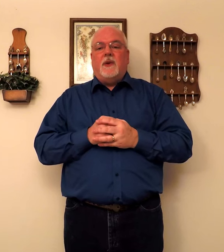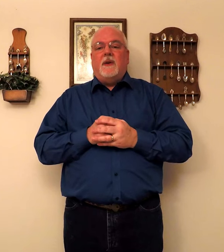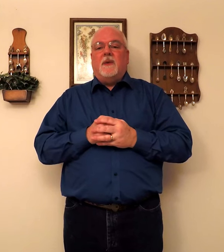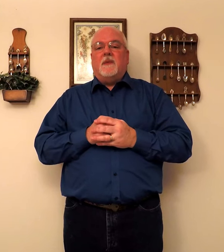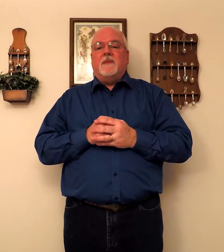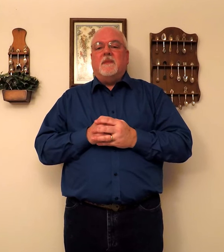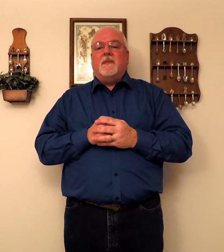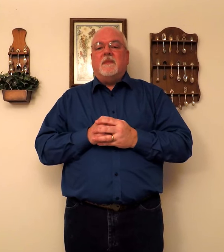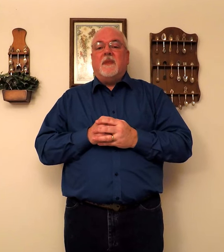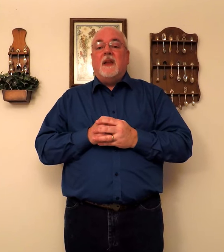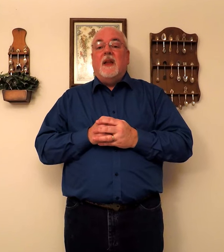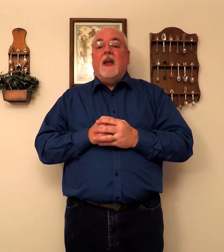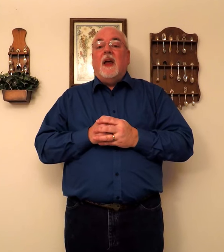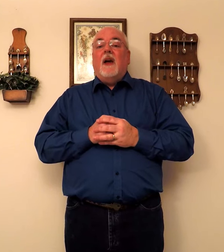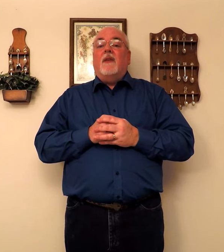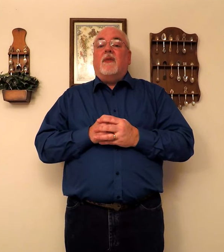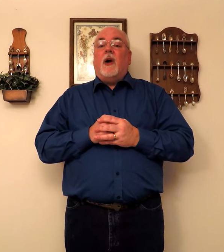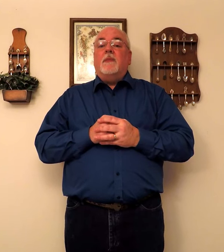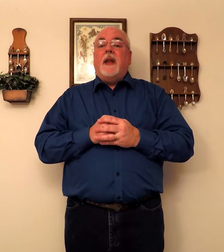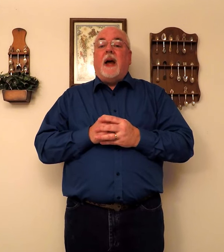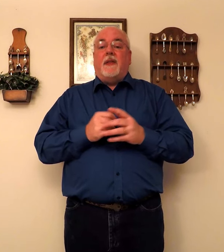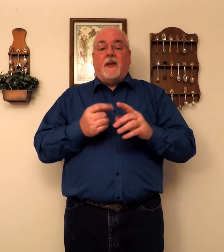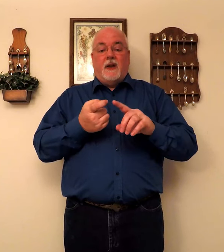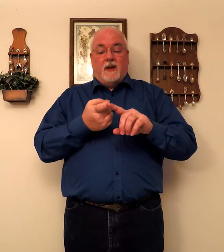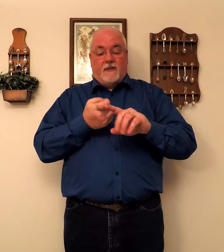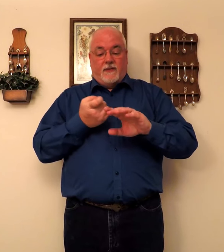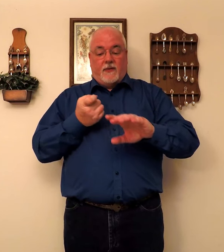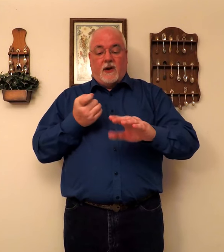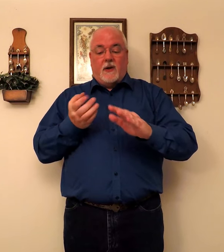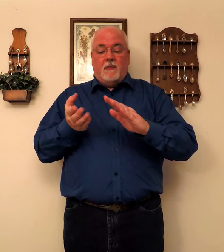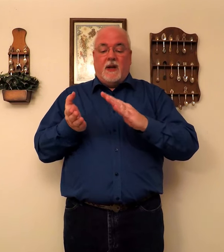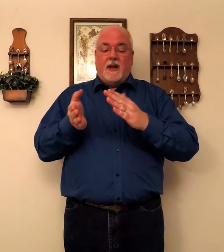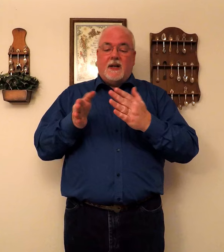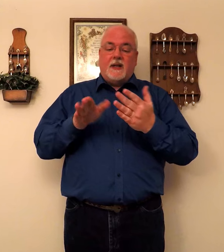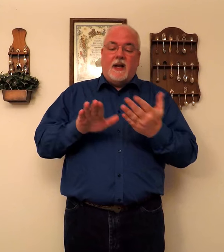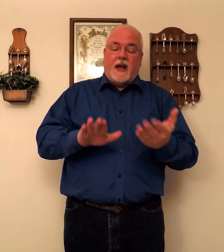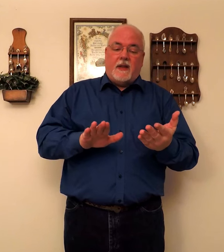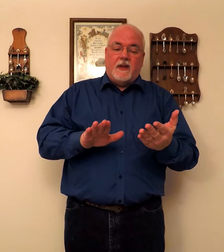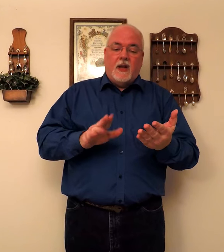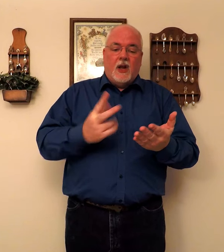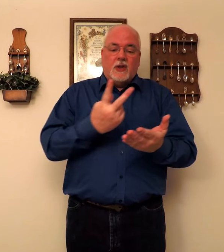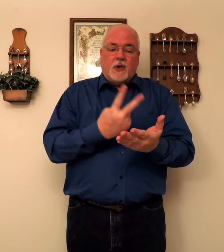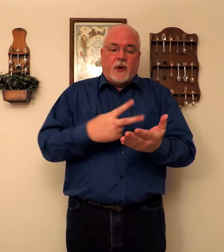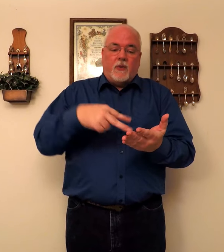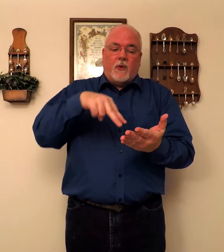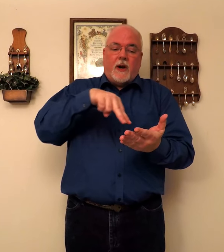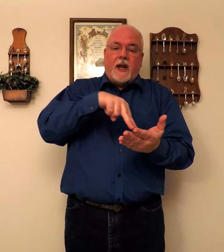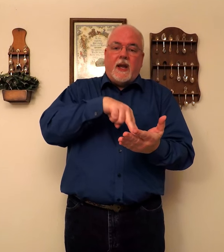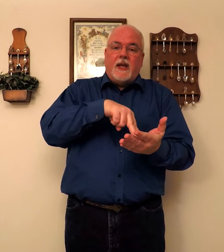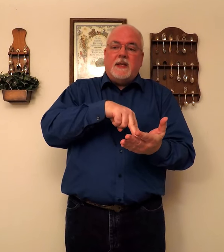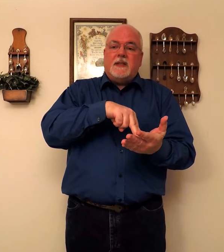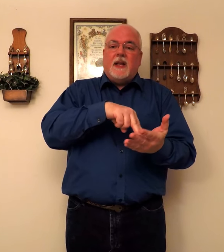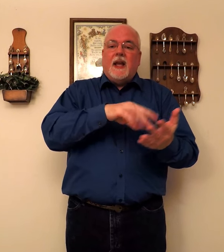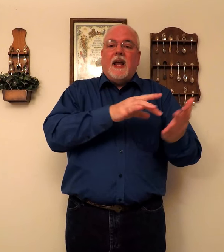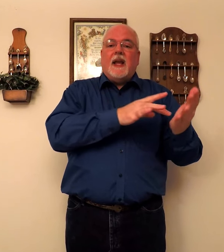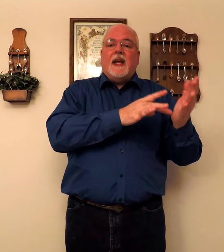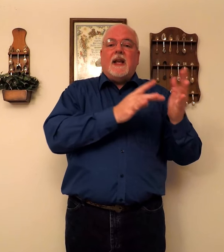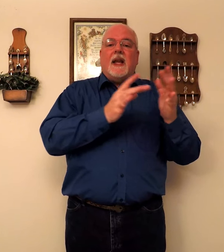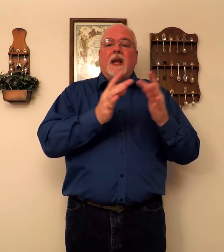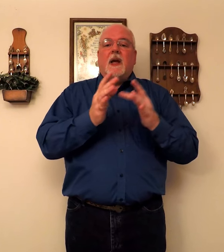would do. From death. From death. So, raised him